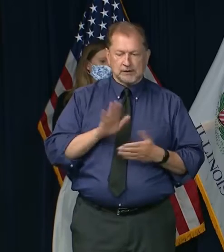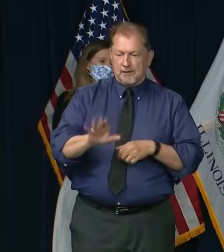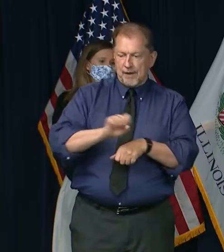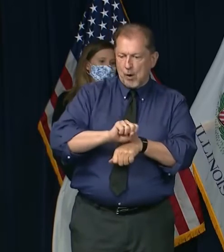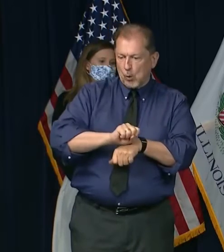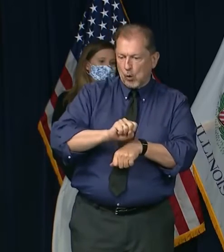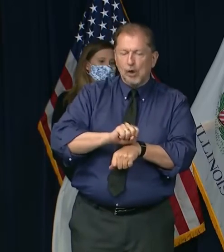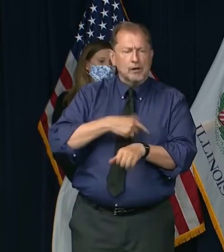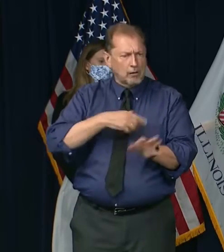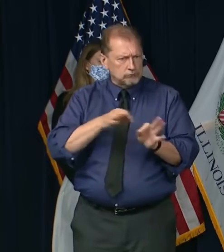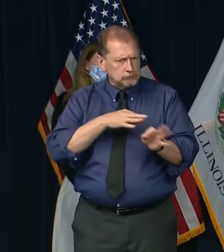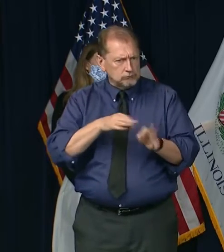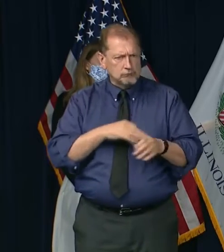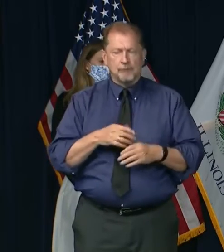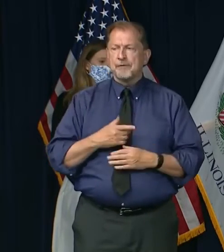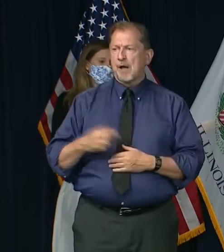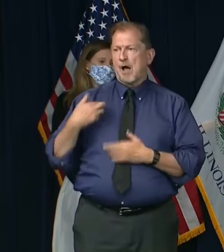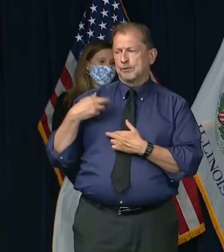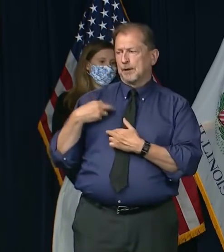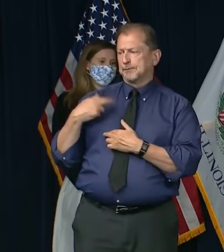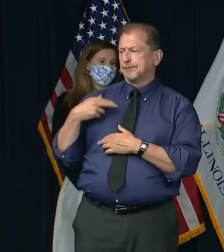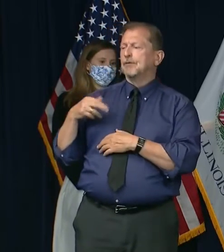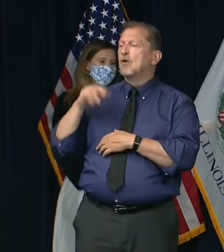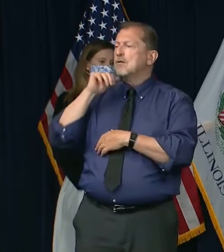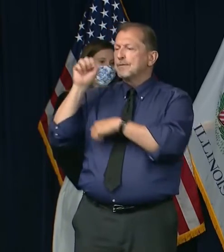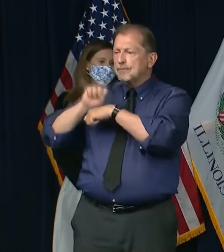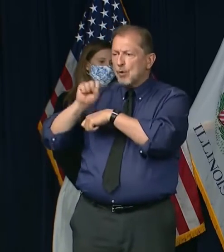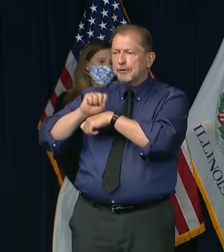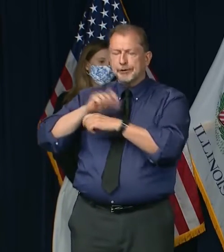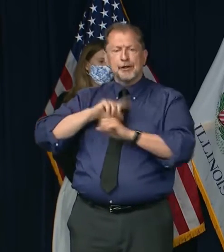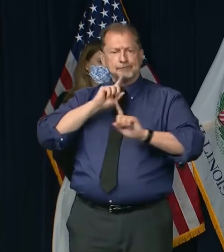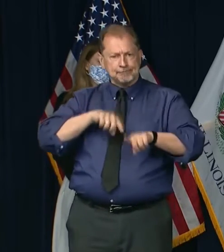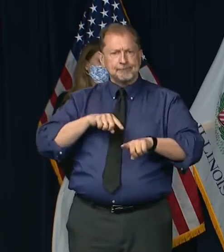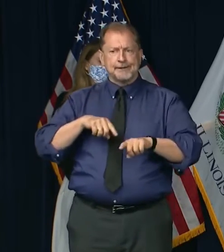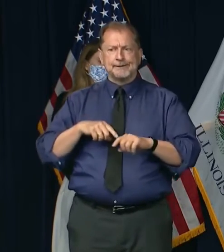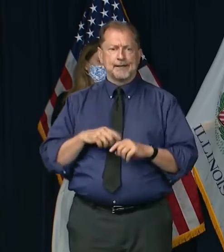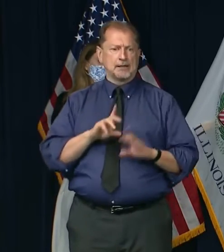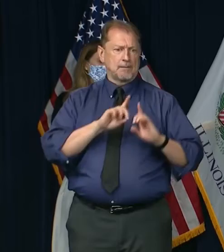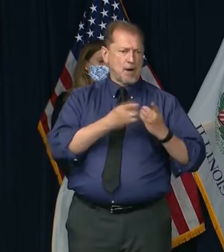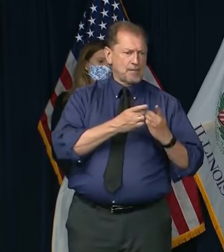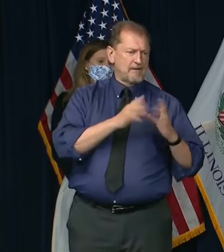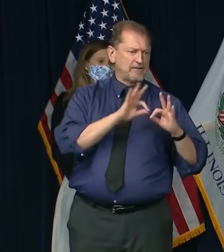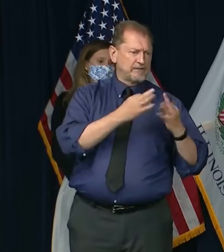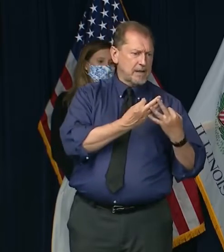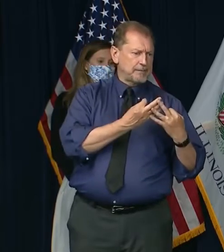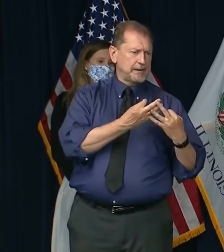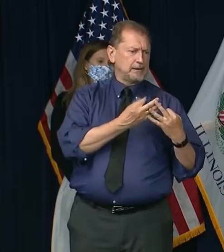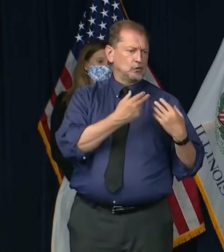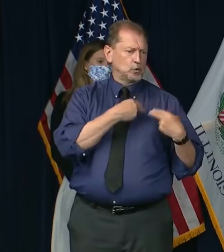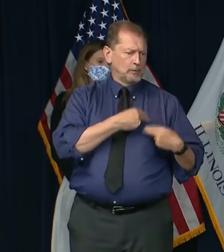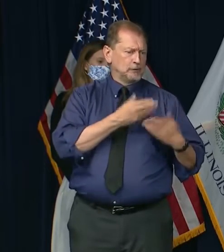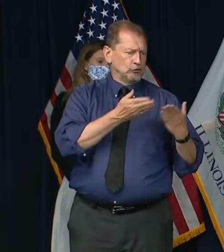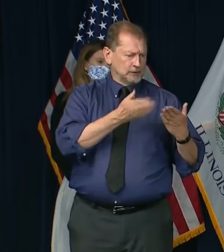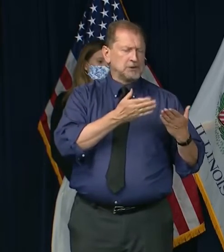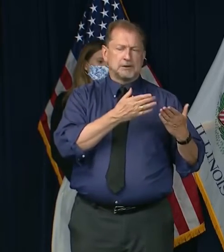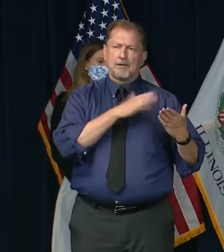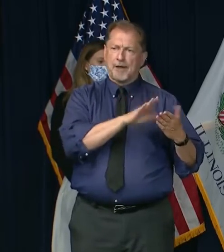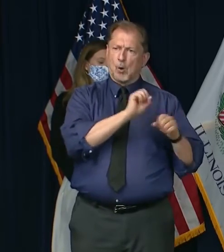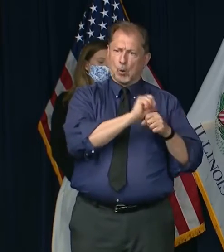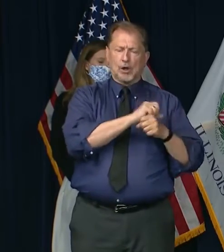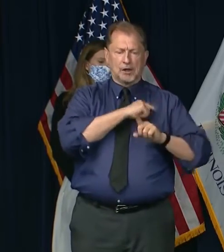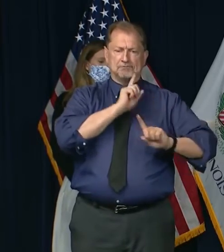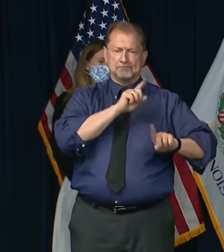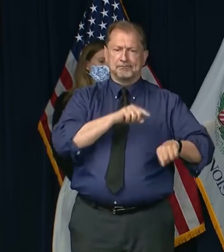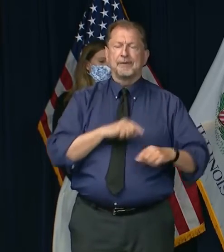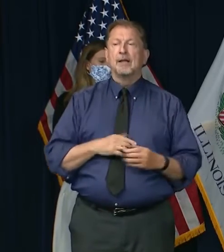the Department of Children and Family Services and the work that they do. So, you know, we're working very hard.